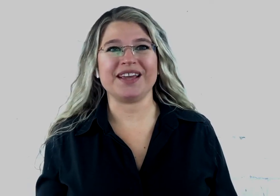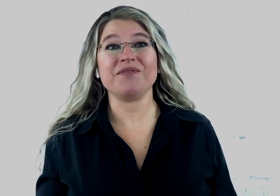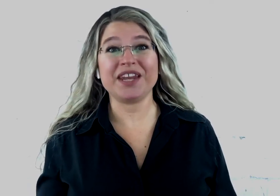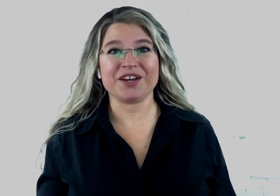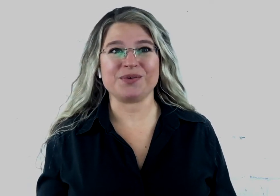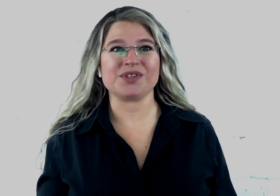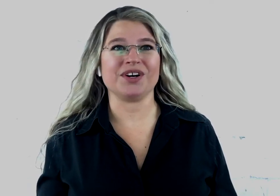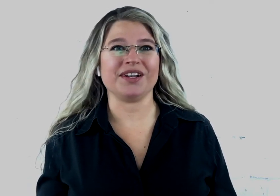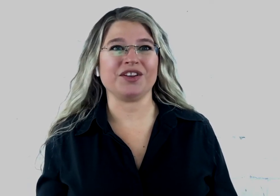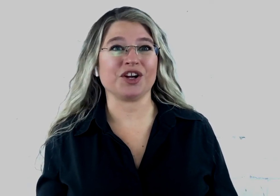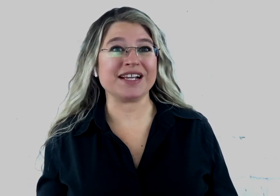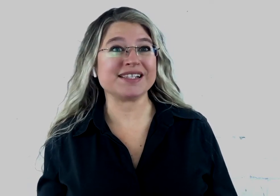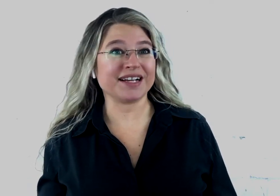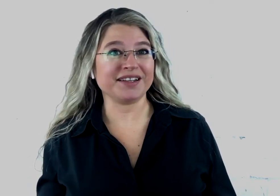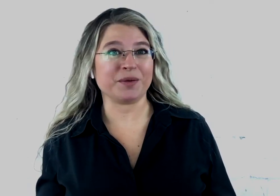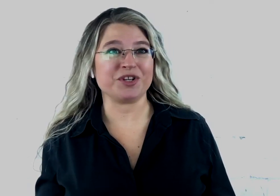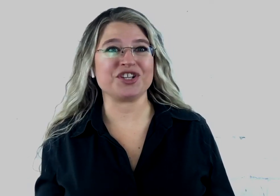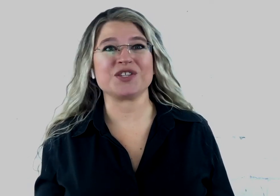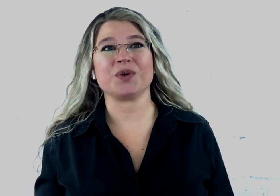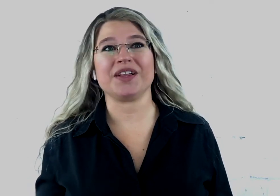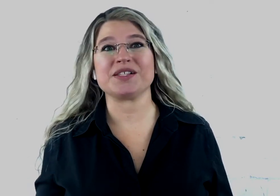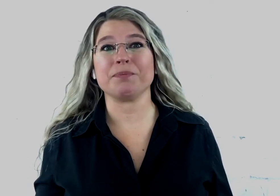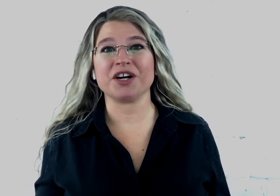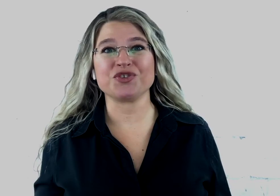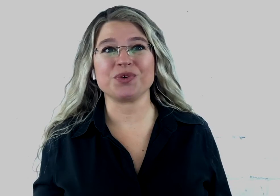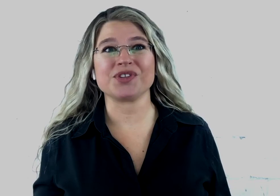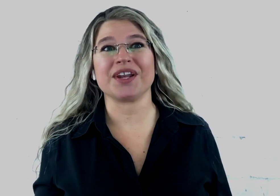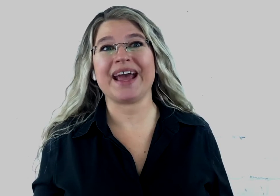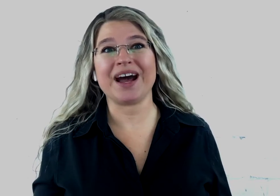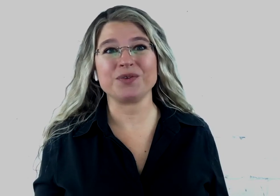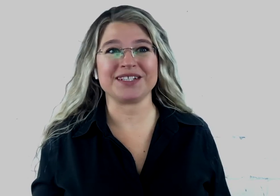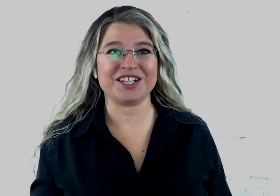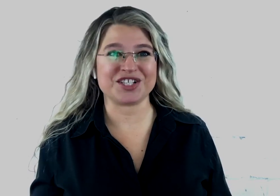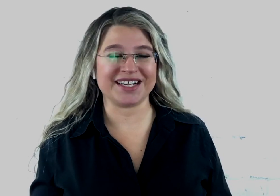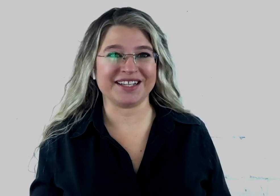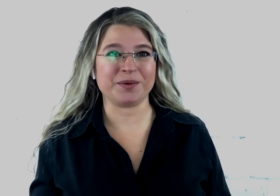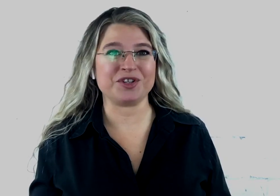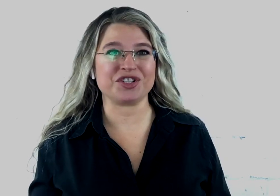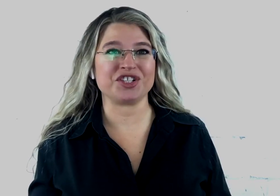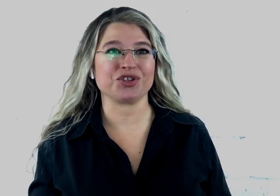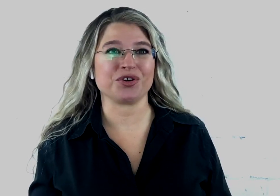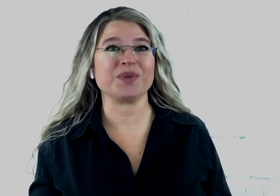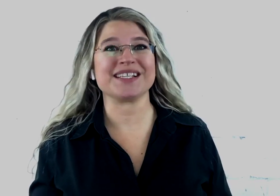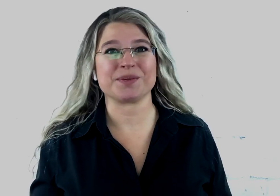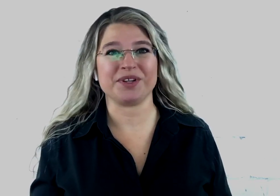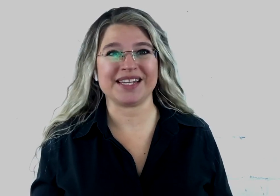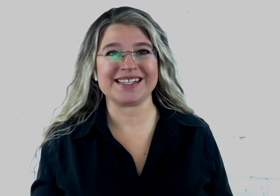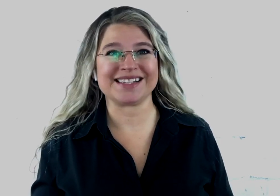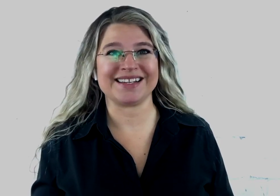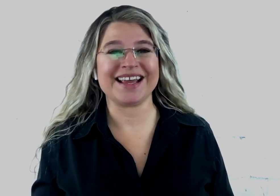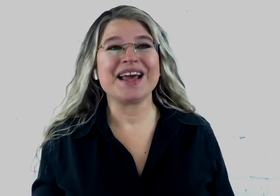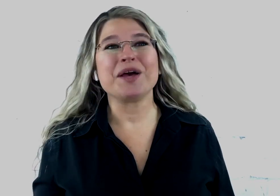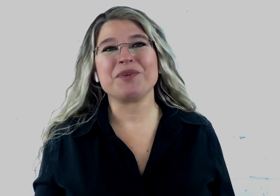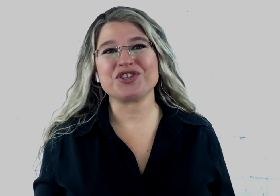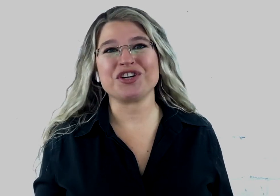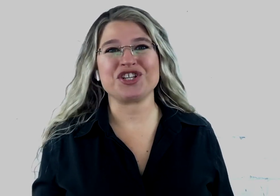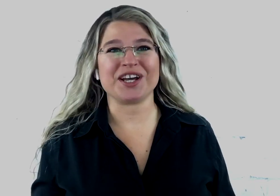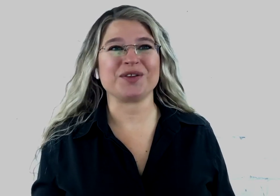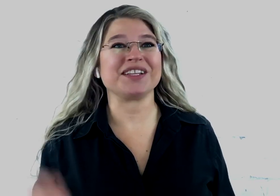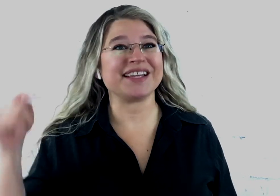videos on learning sign language as well as modules on how to teach sign language to children with disabilities. Be sure to check out the links